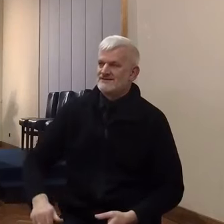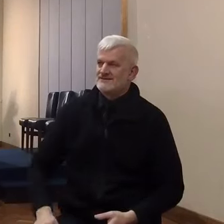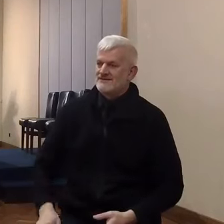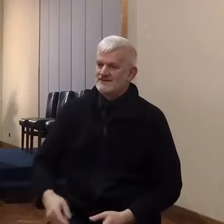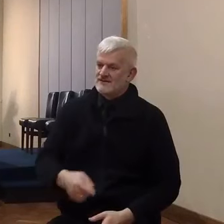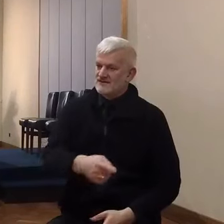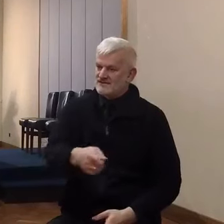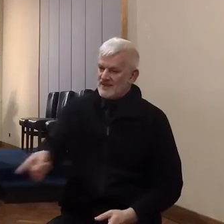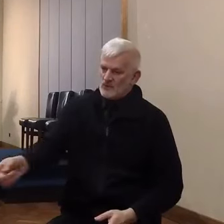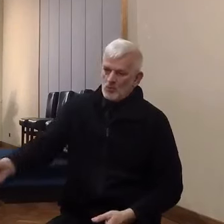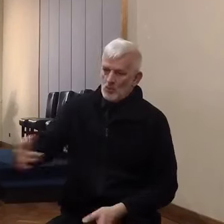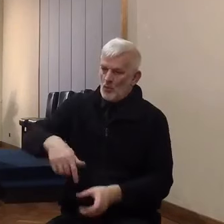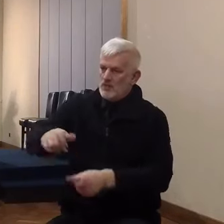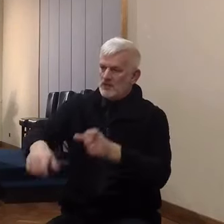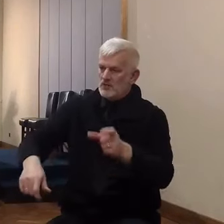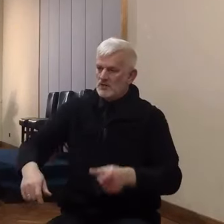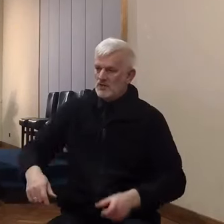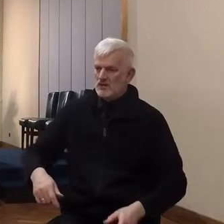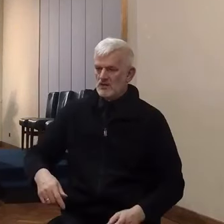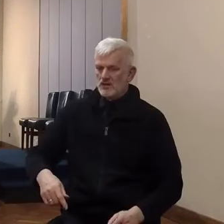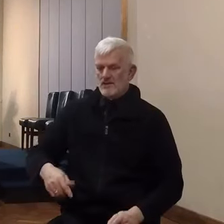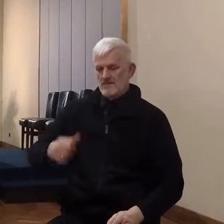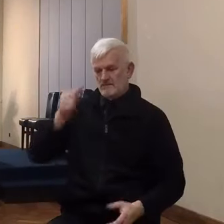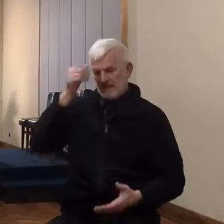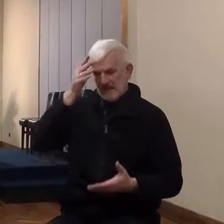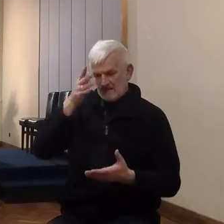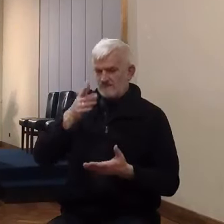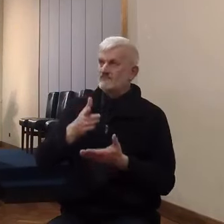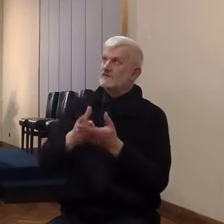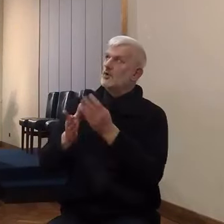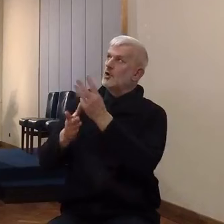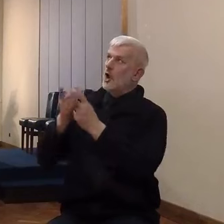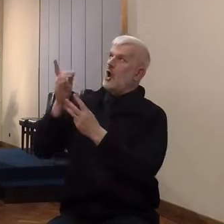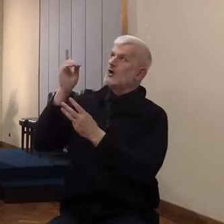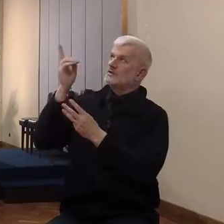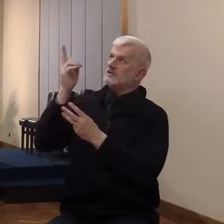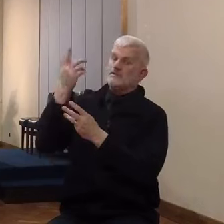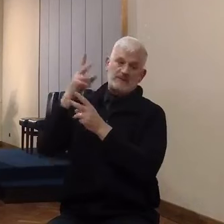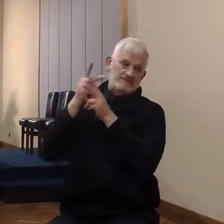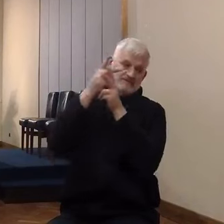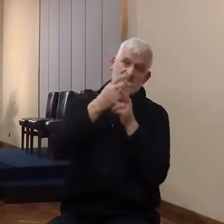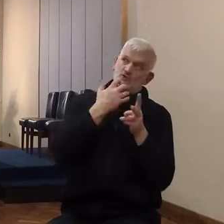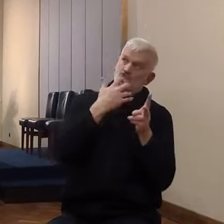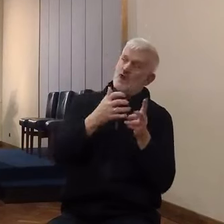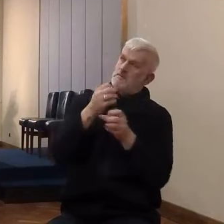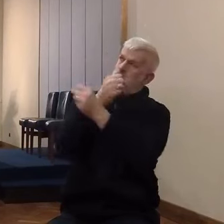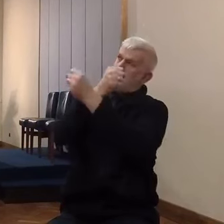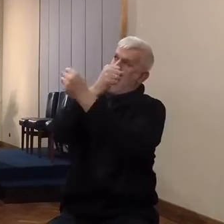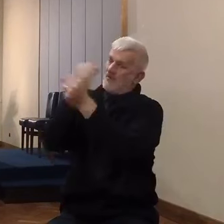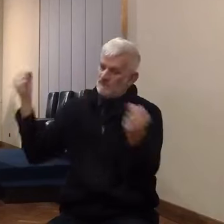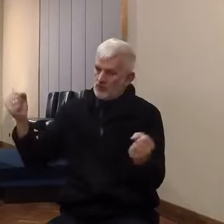was more powerful than their gods. Still, they didn't respond.